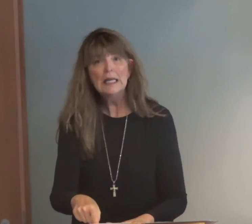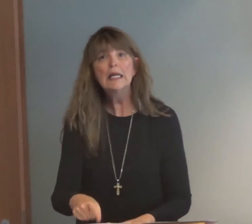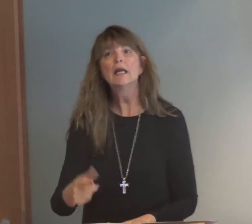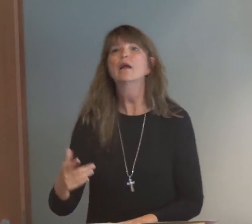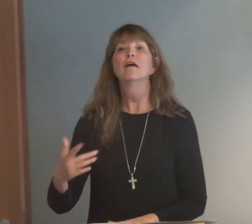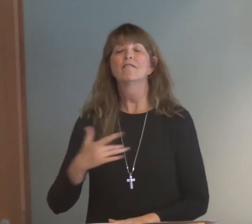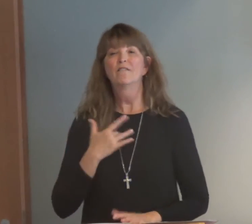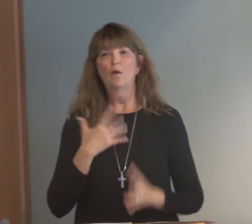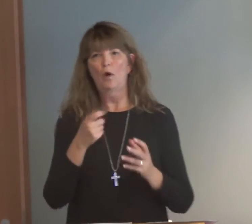same.